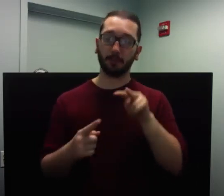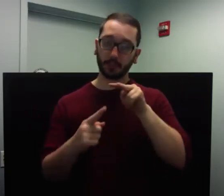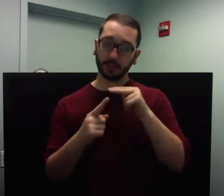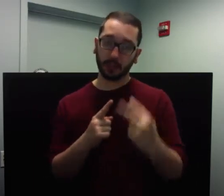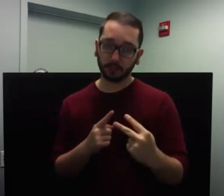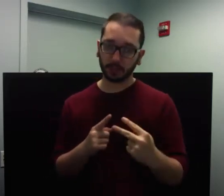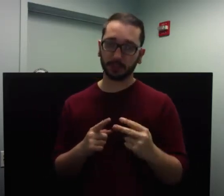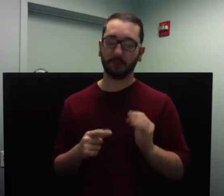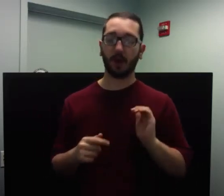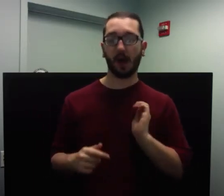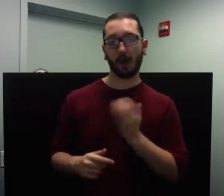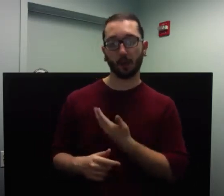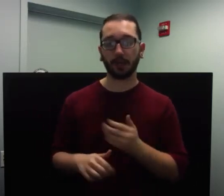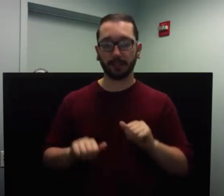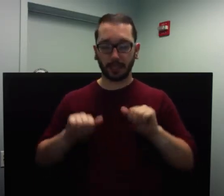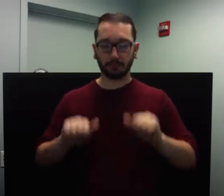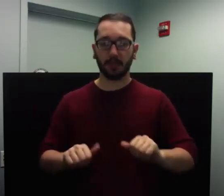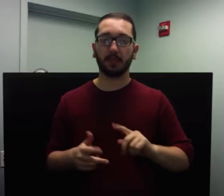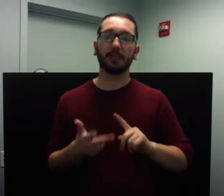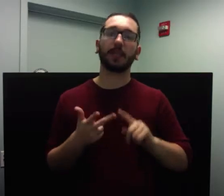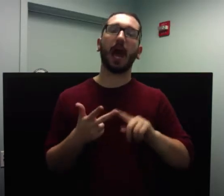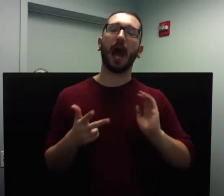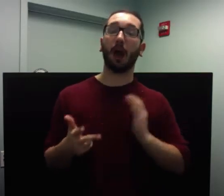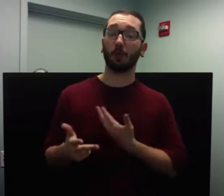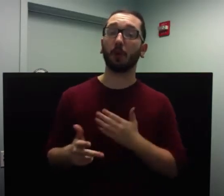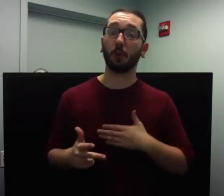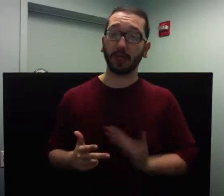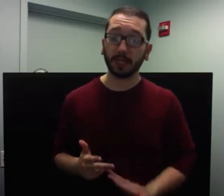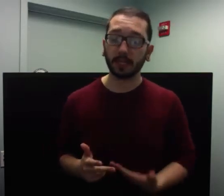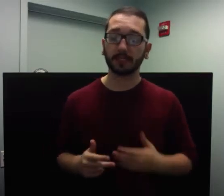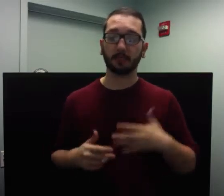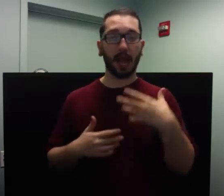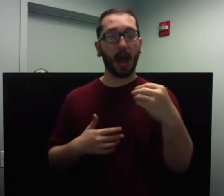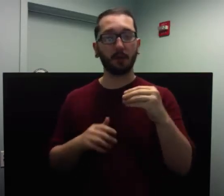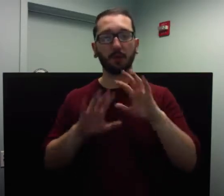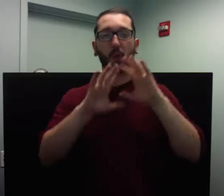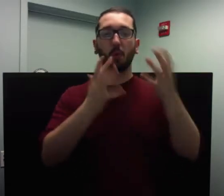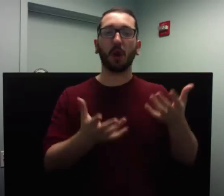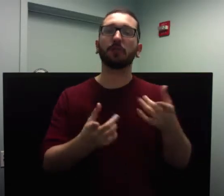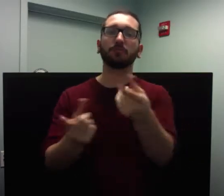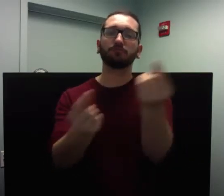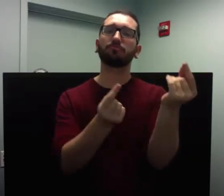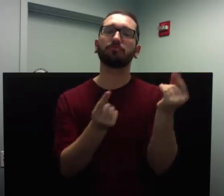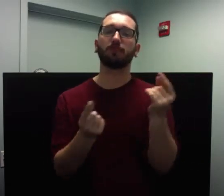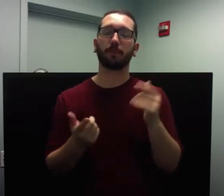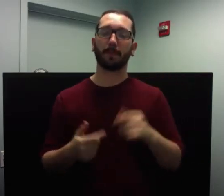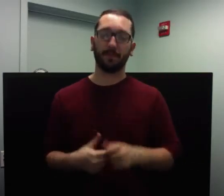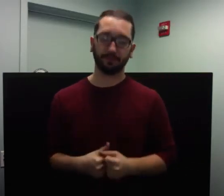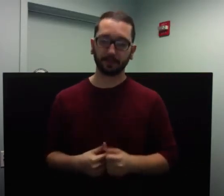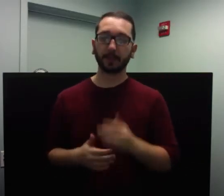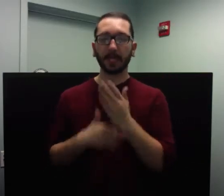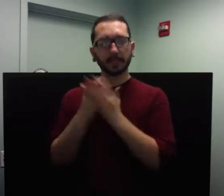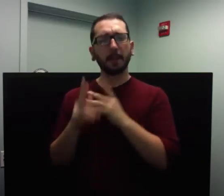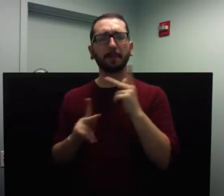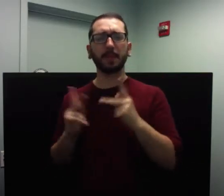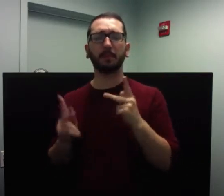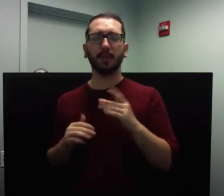and our willingness to be out in the world. Some people are only comfortable in the confines of their own home.